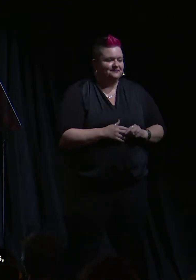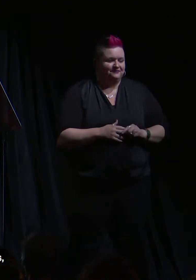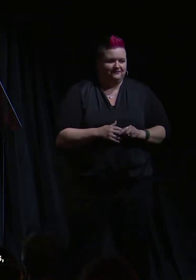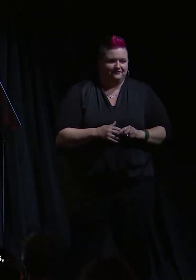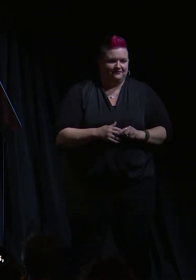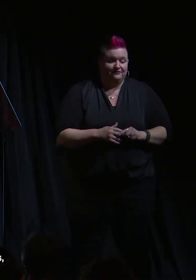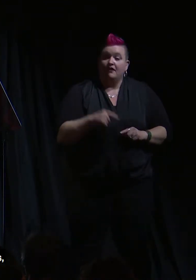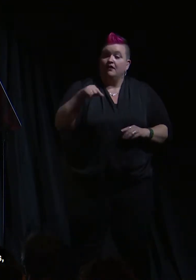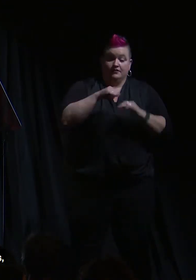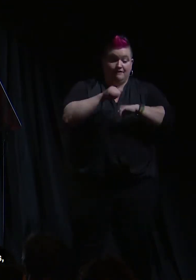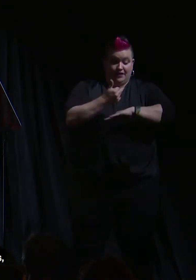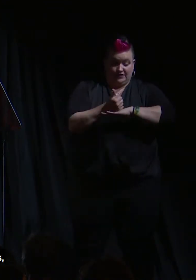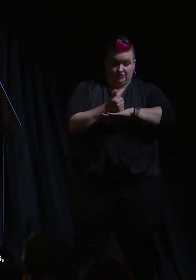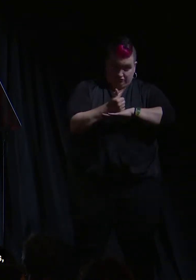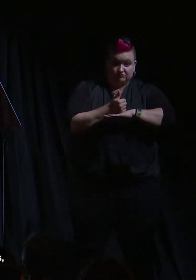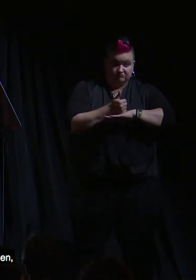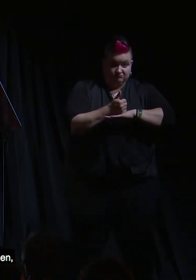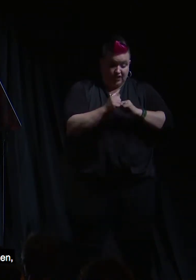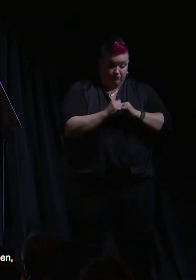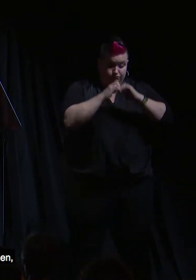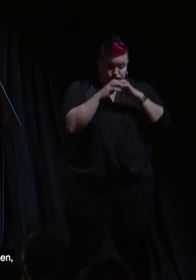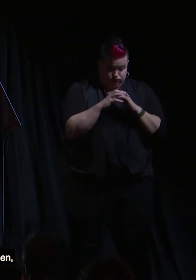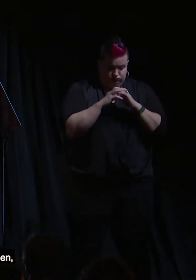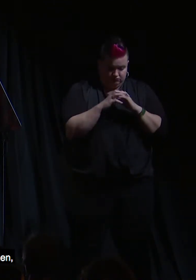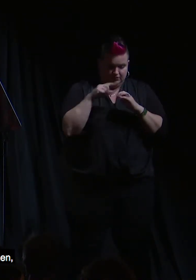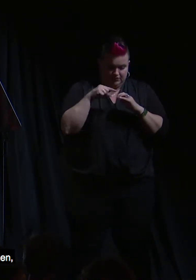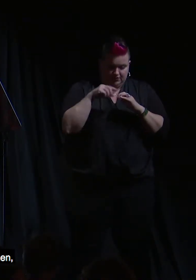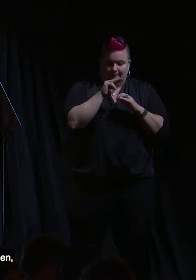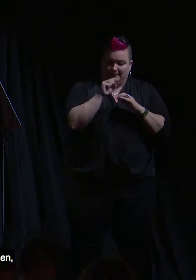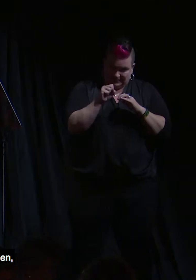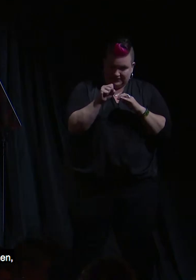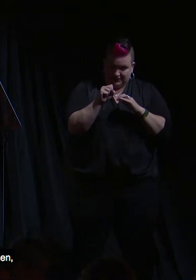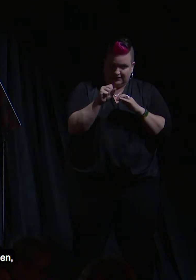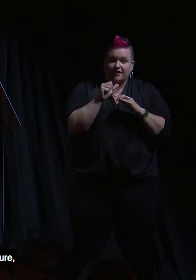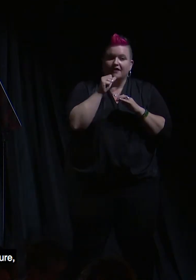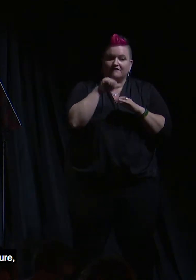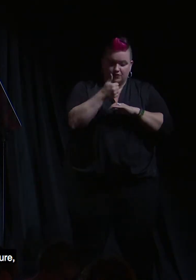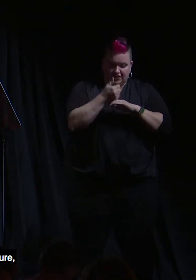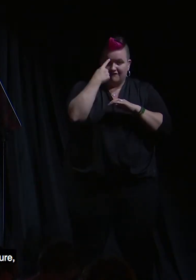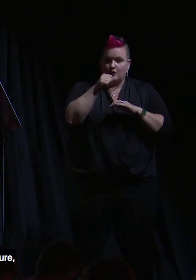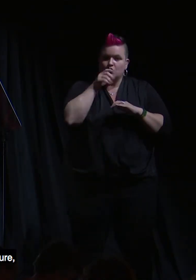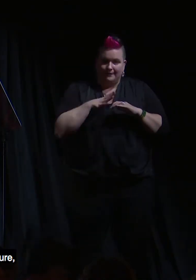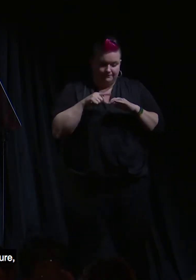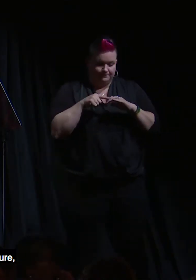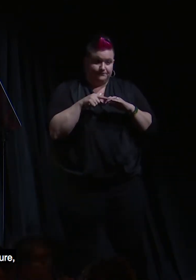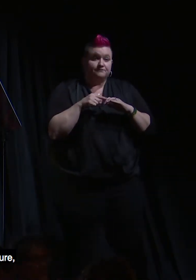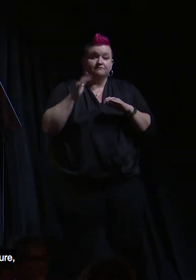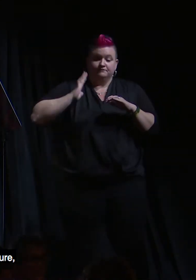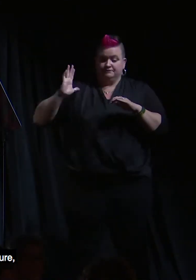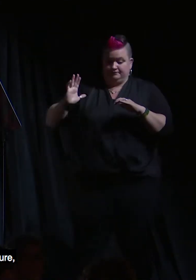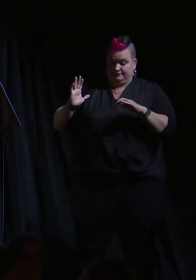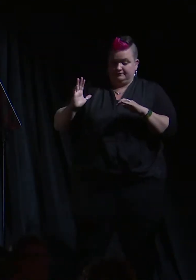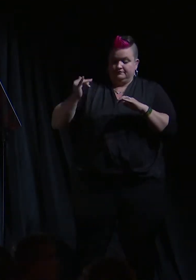The foundation that exists, the Ms. Foundation for Women, past, present,